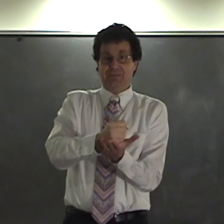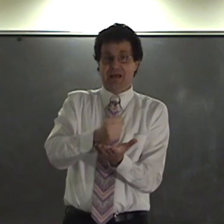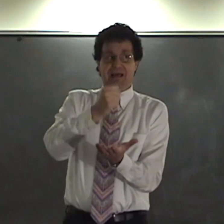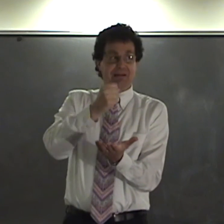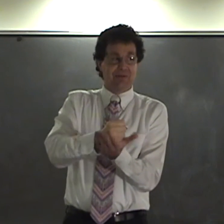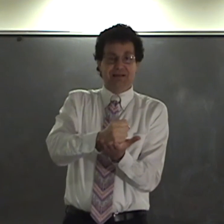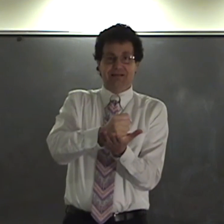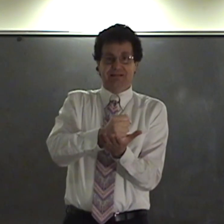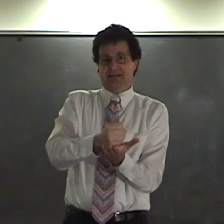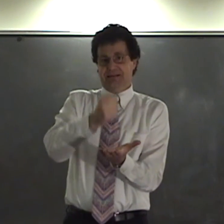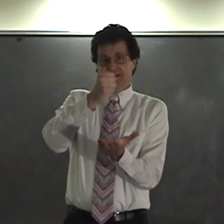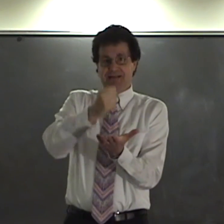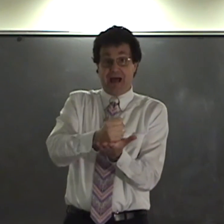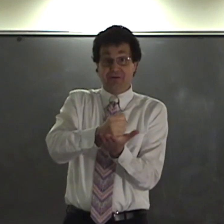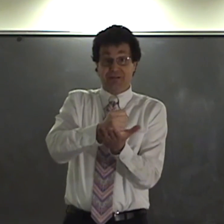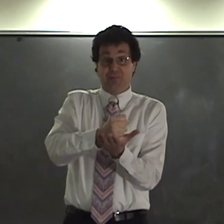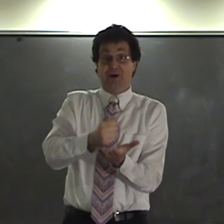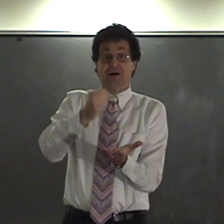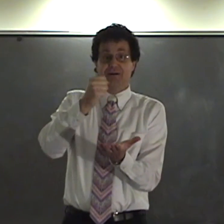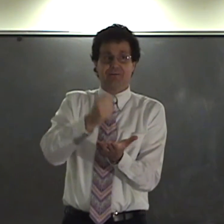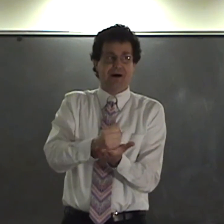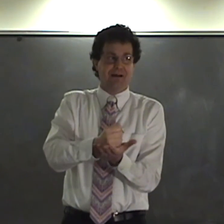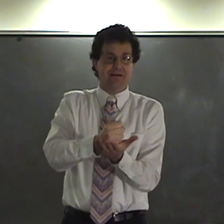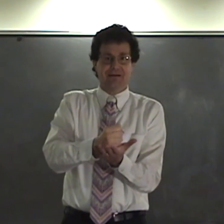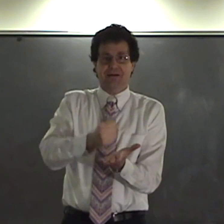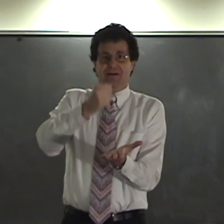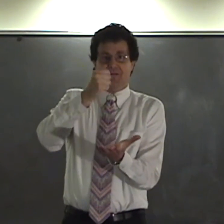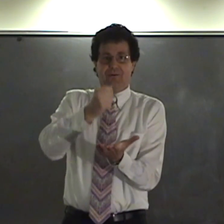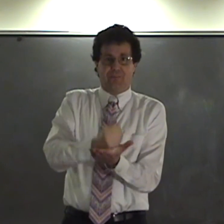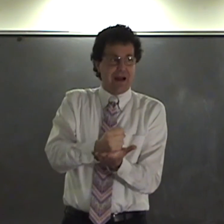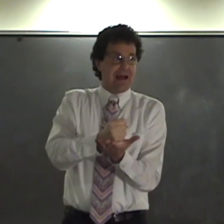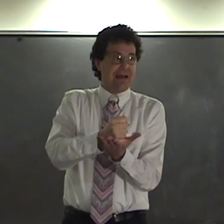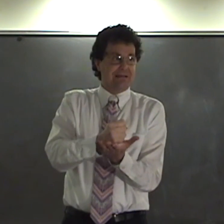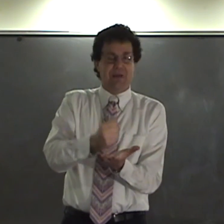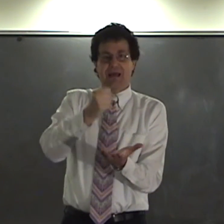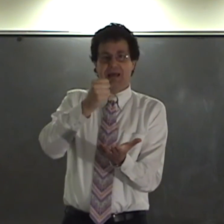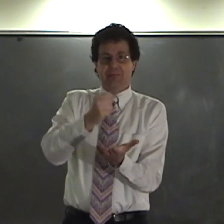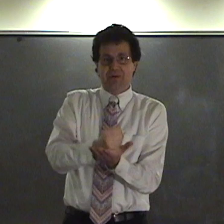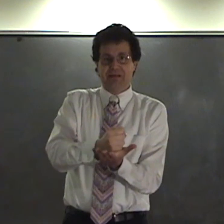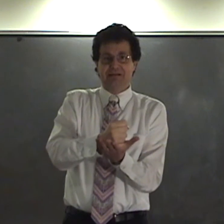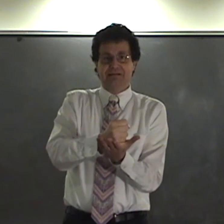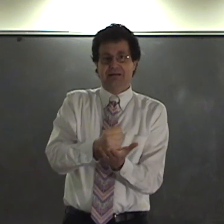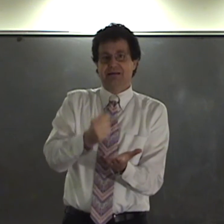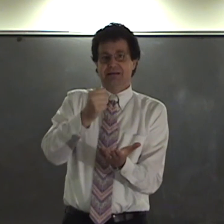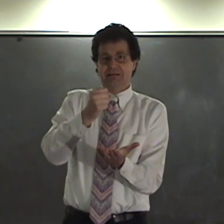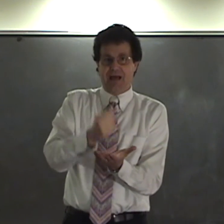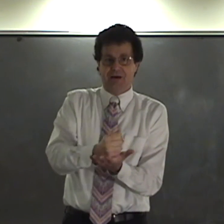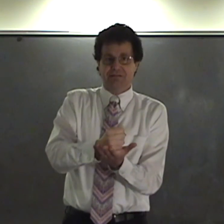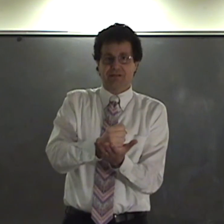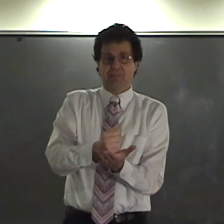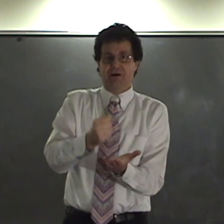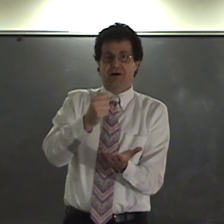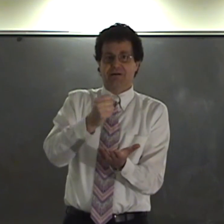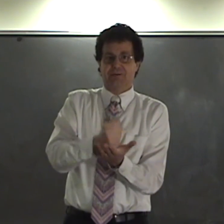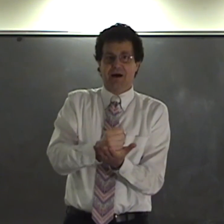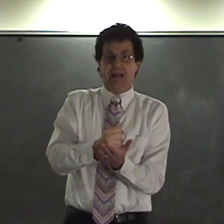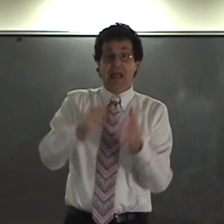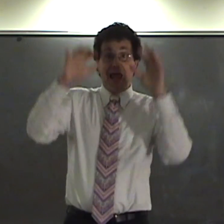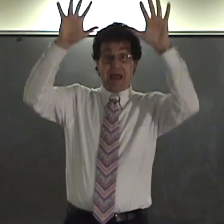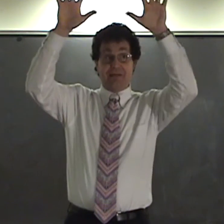man built his house upon a rock, the wise man built his house upon a rock, and